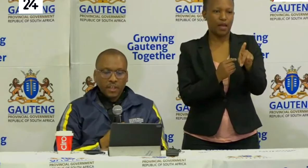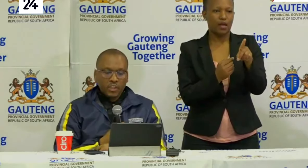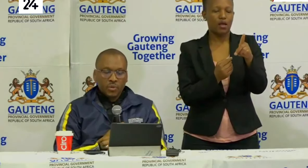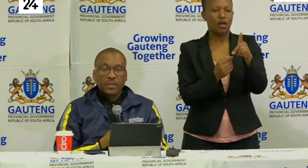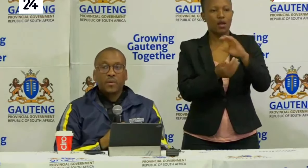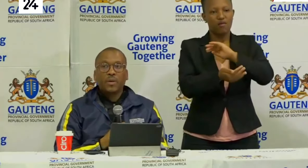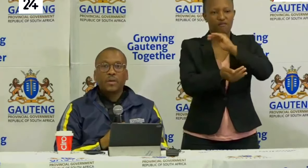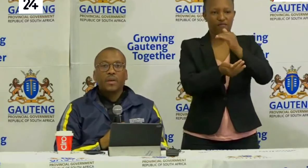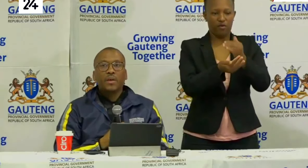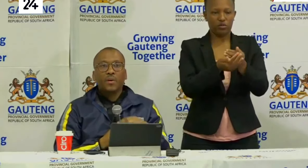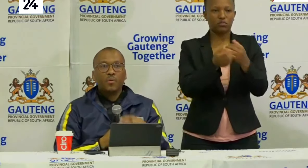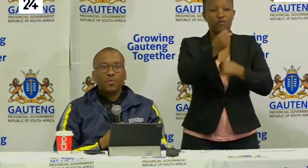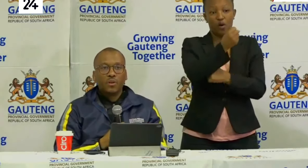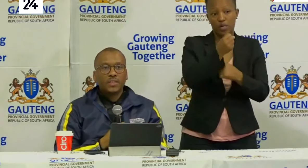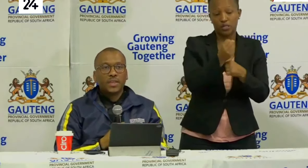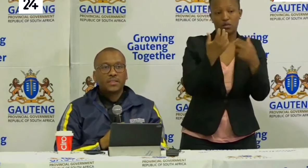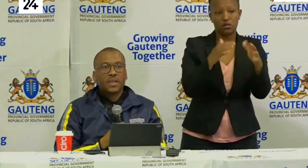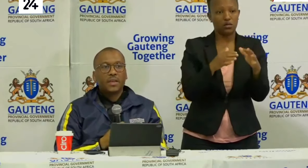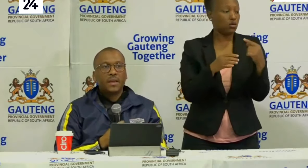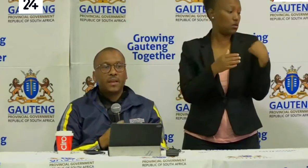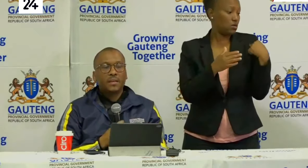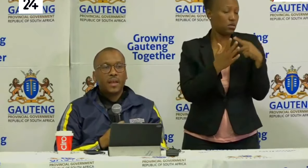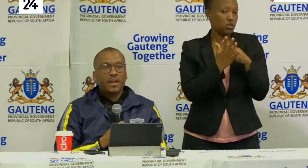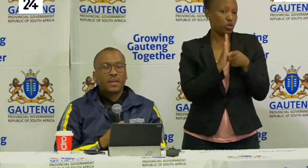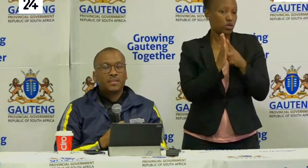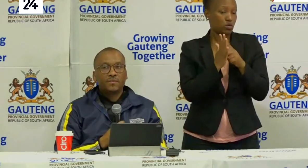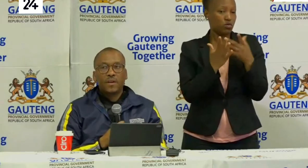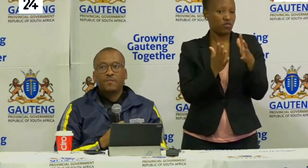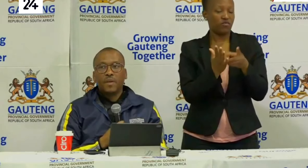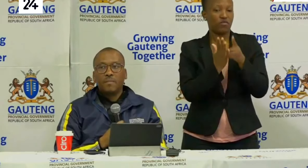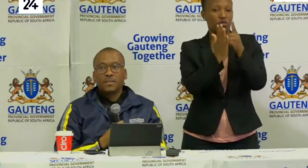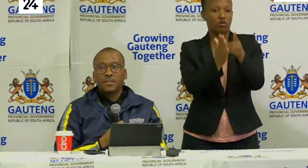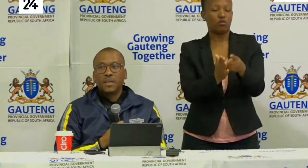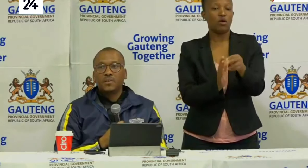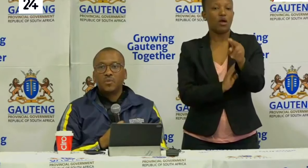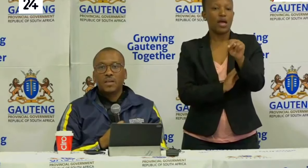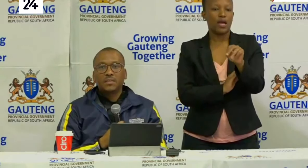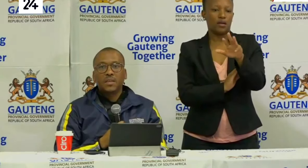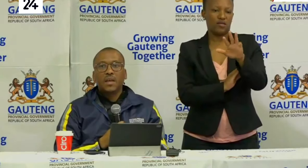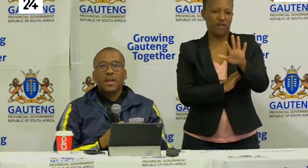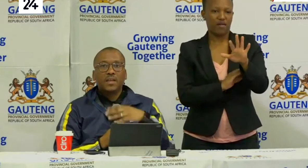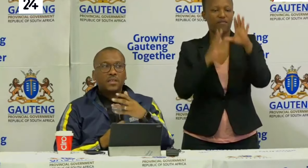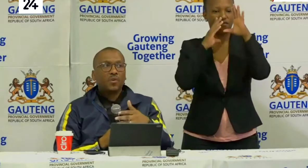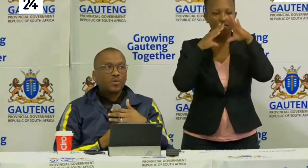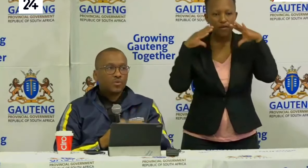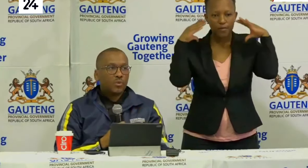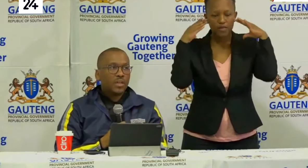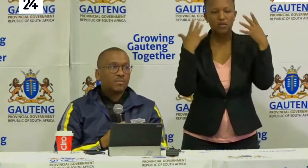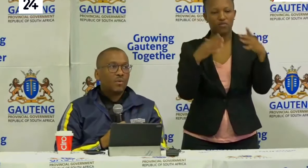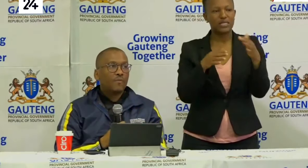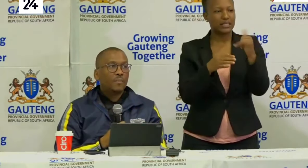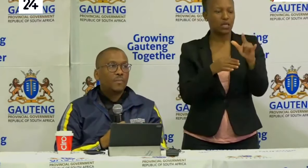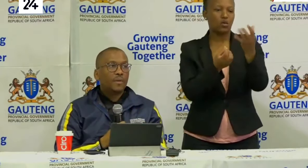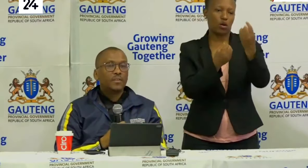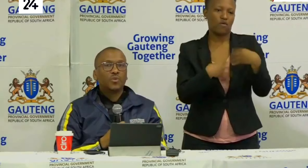during the week who donated N95 masks to us and they're still going to donate